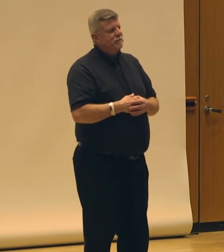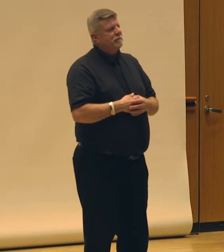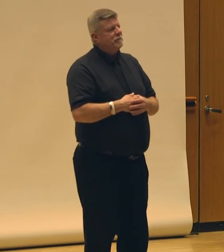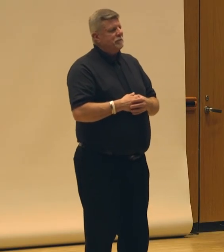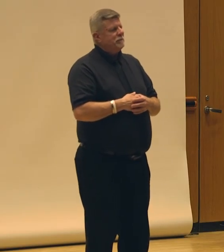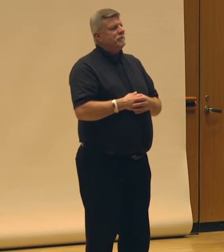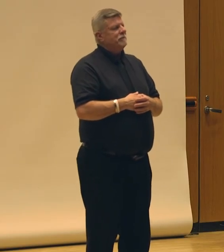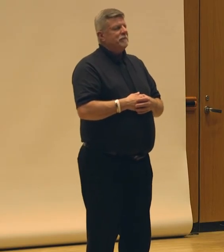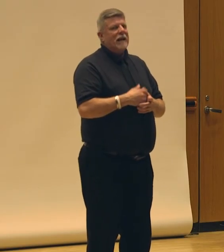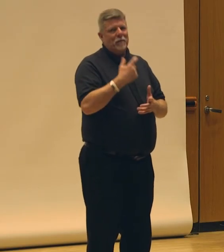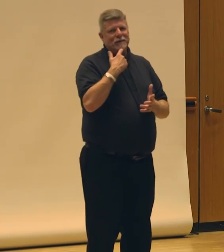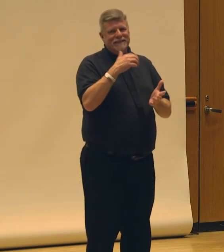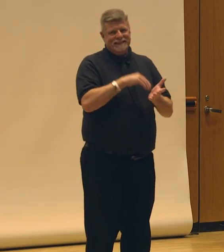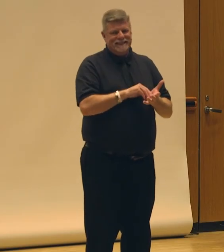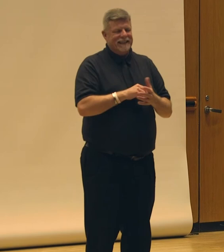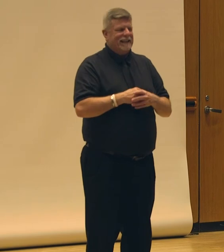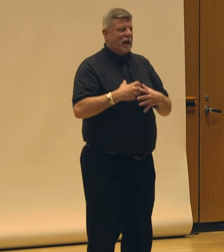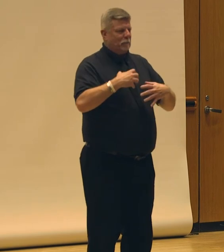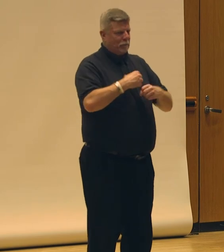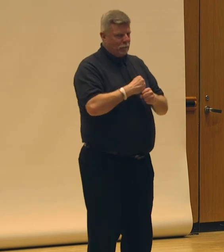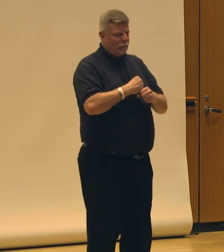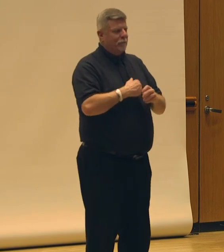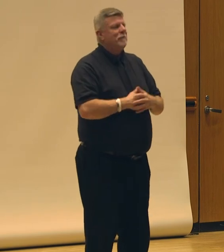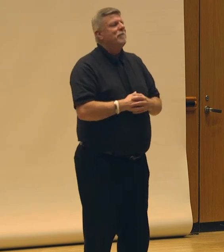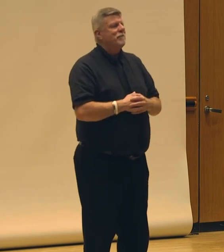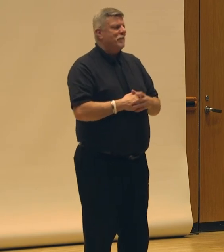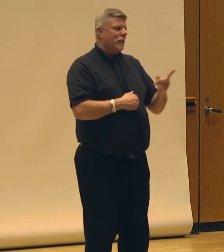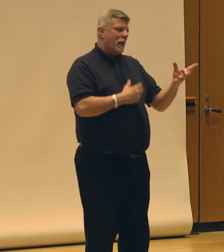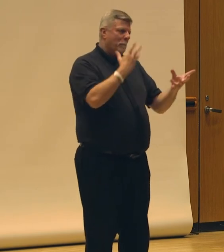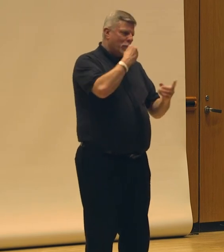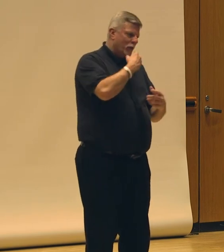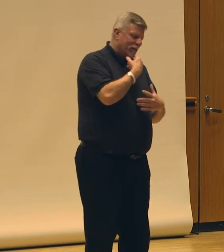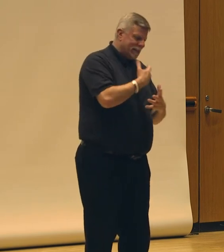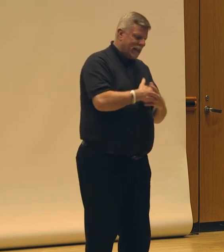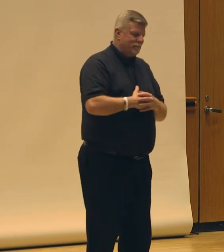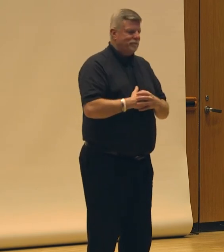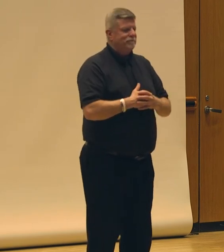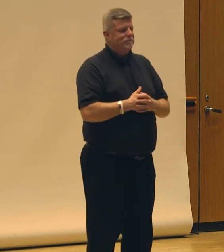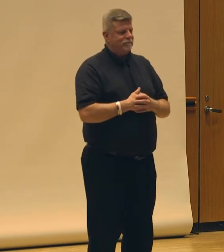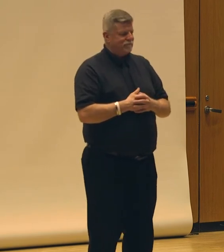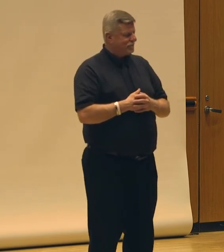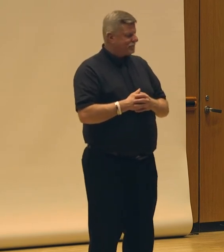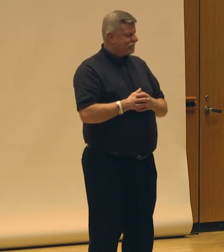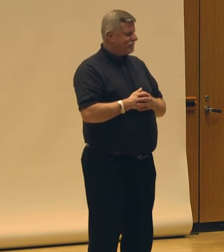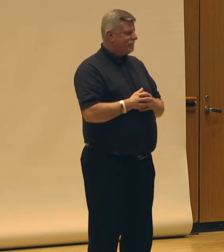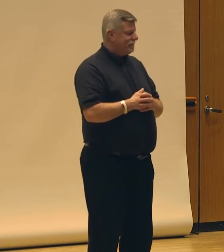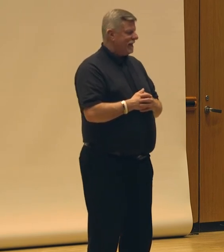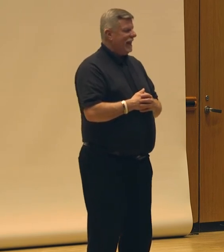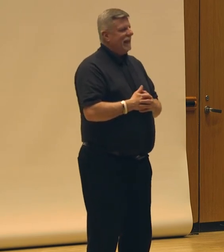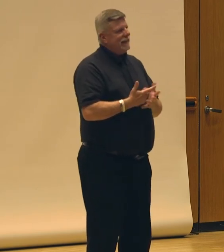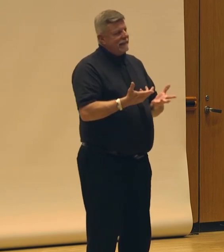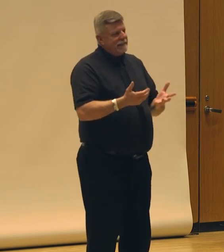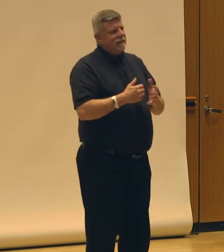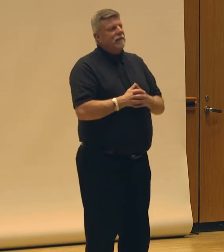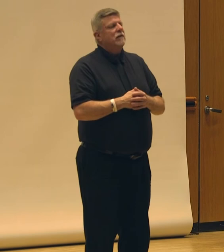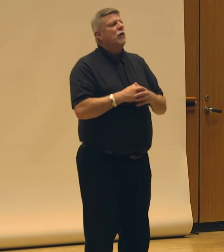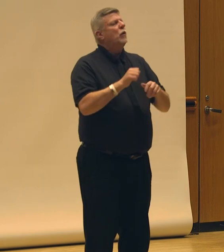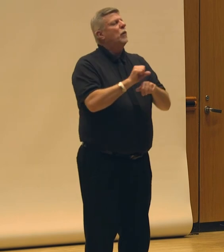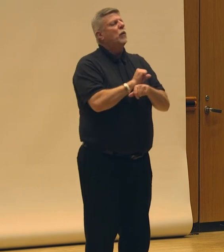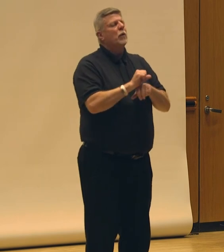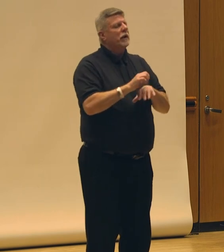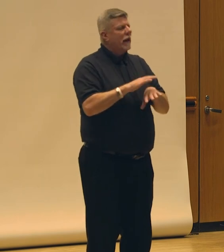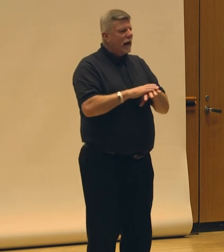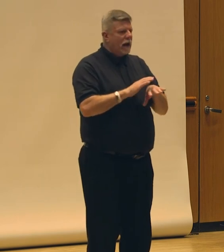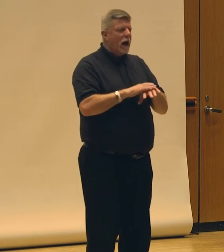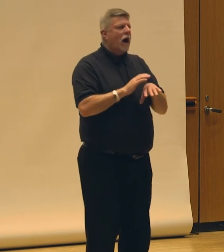Just to repeat, briefly, beautifully said, so I don't know, some iteration of it. Working on a